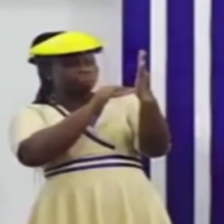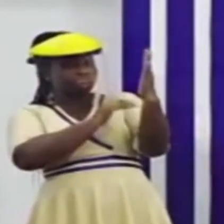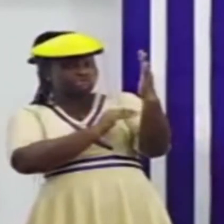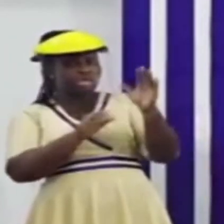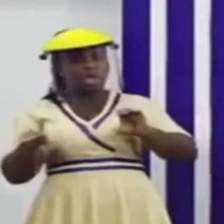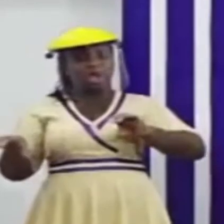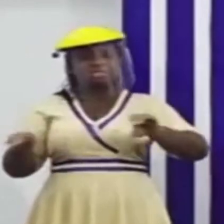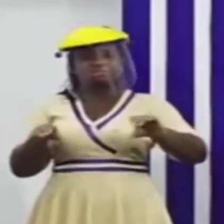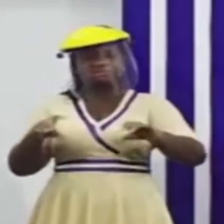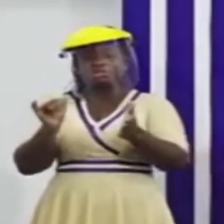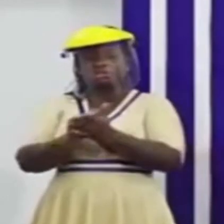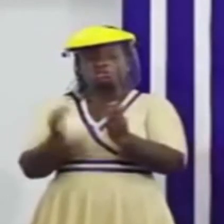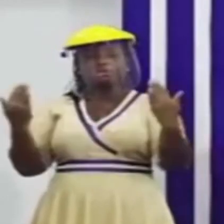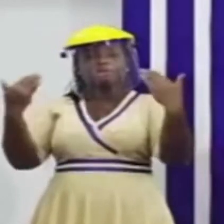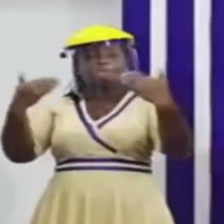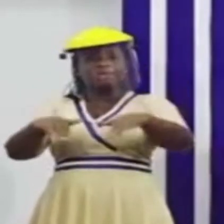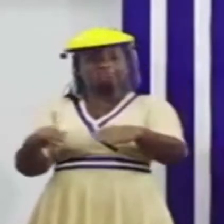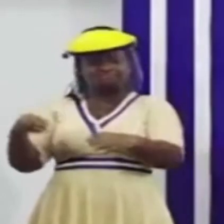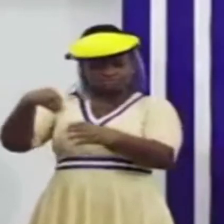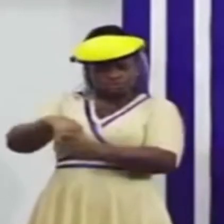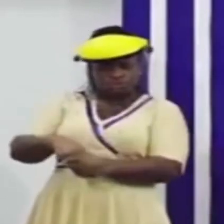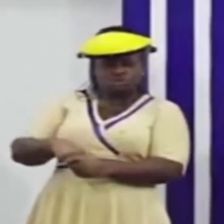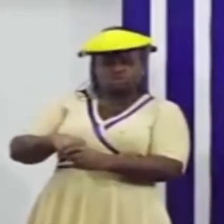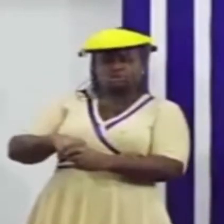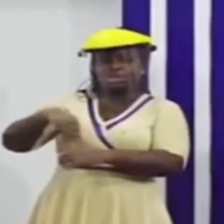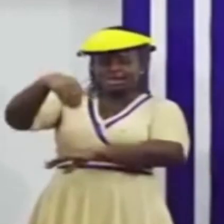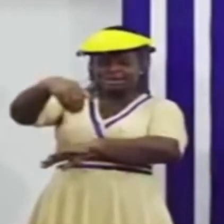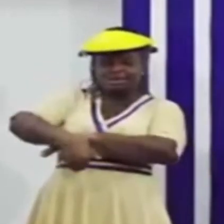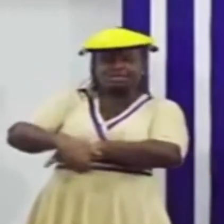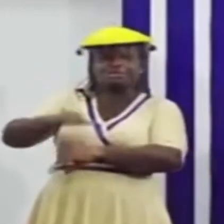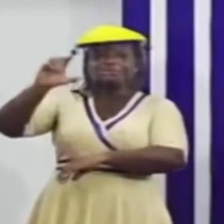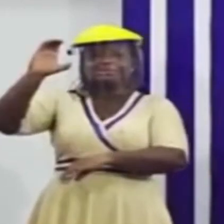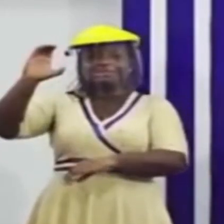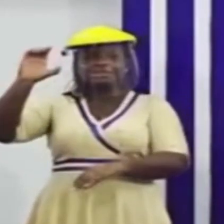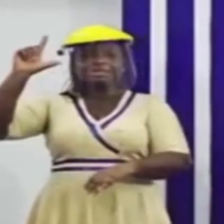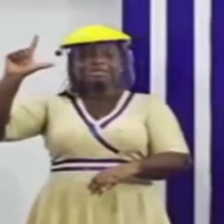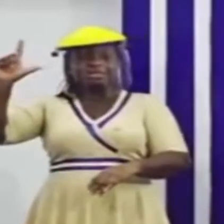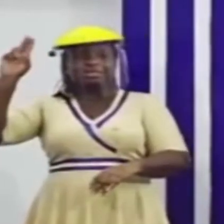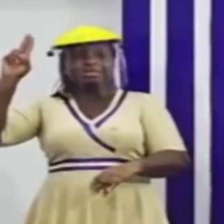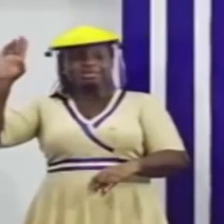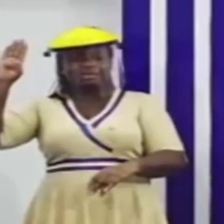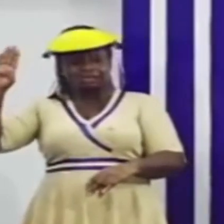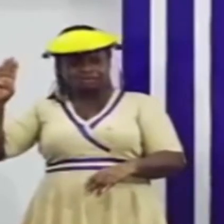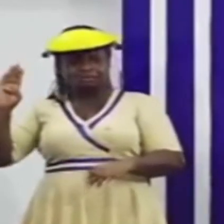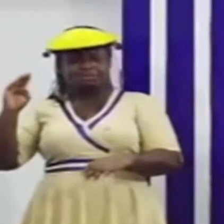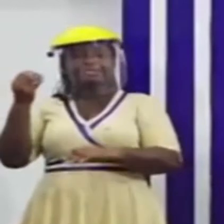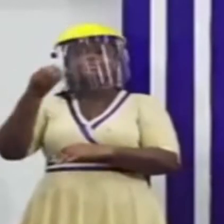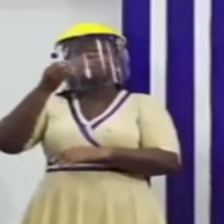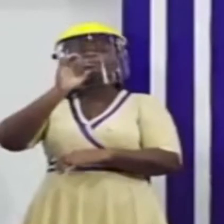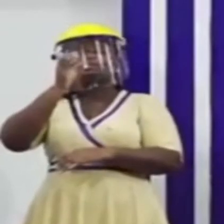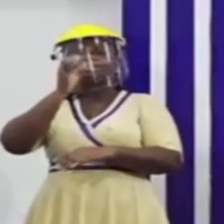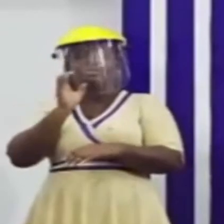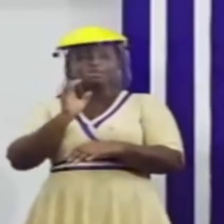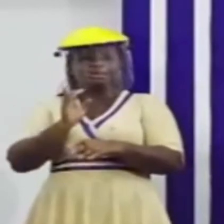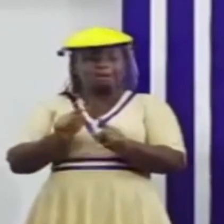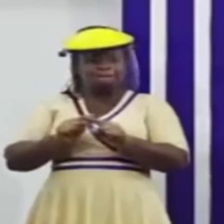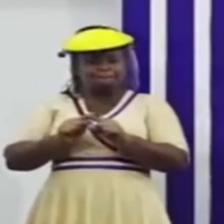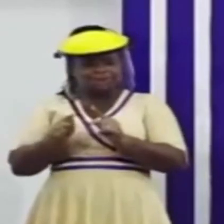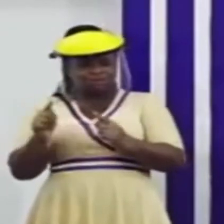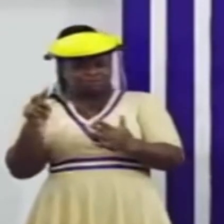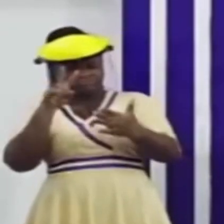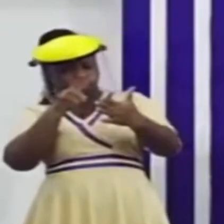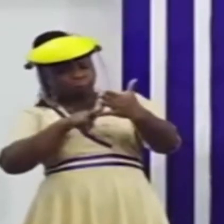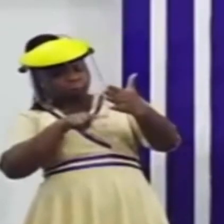that are banned, it includes nightclubs and drinking bars. But when you get to the clause where they